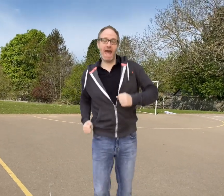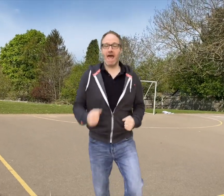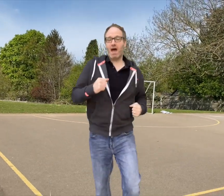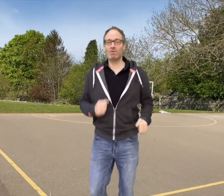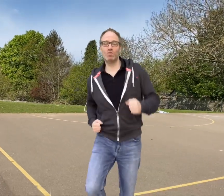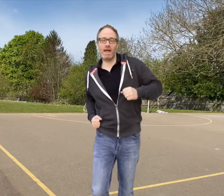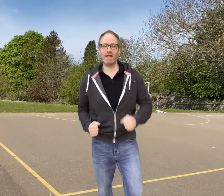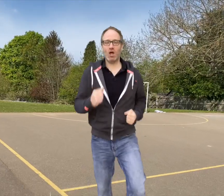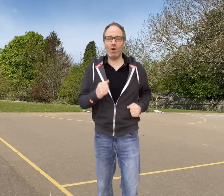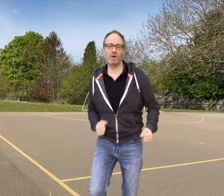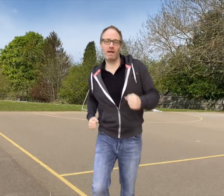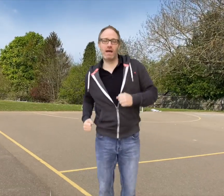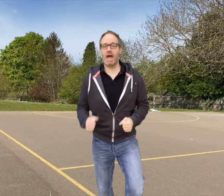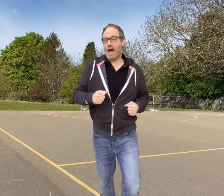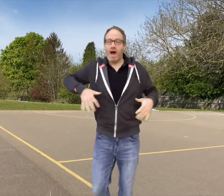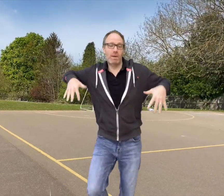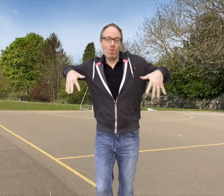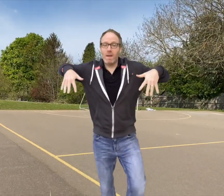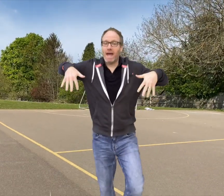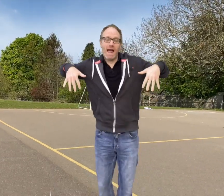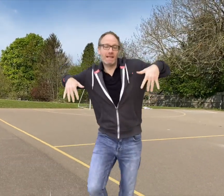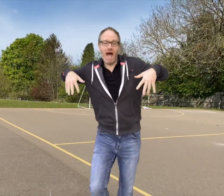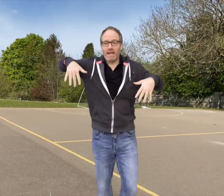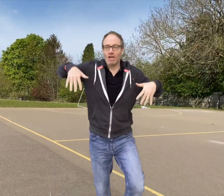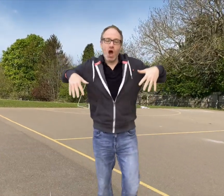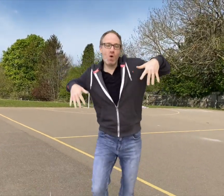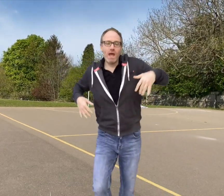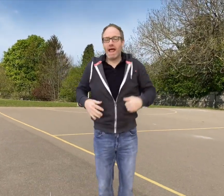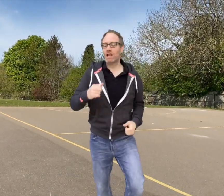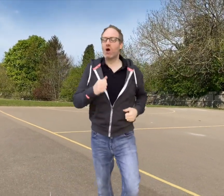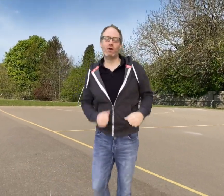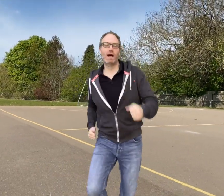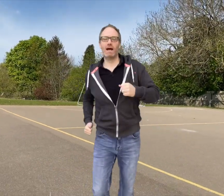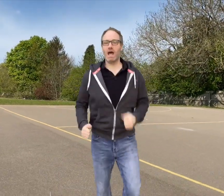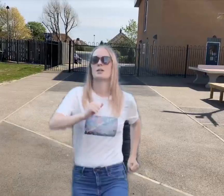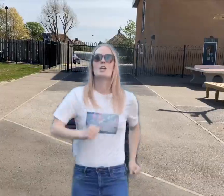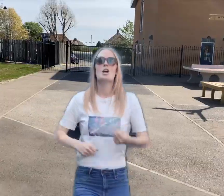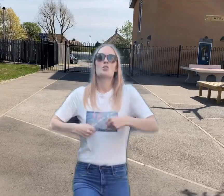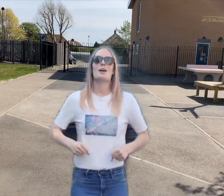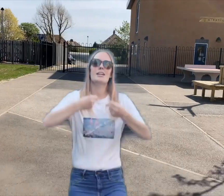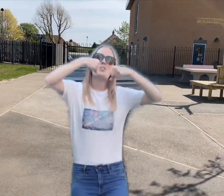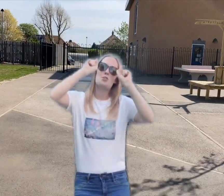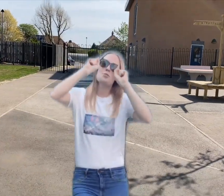Amarillo I've been weeping like a willow Crying over